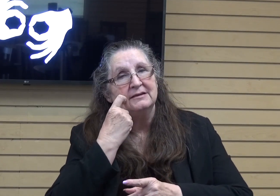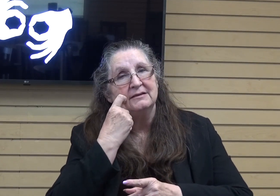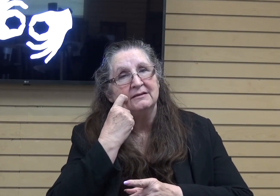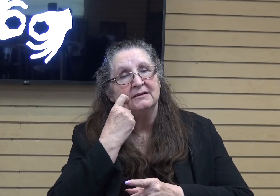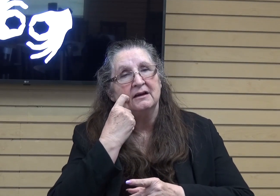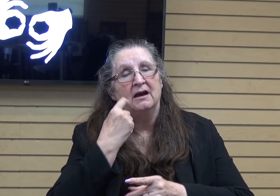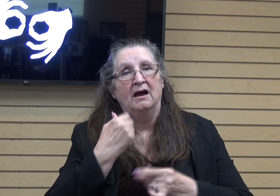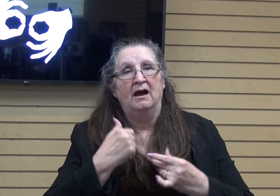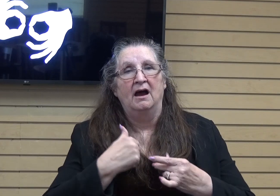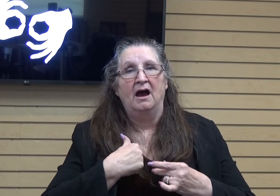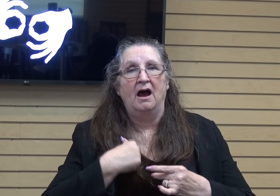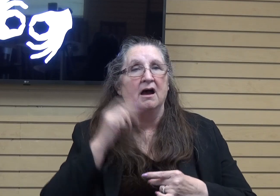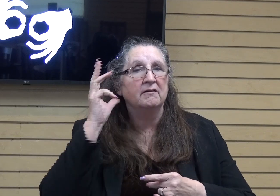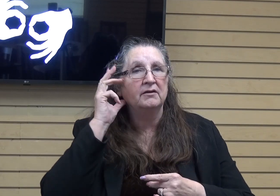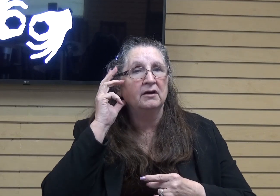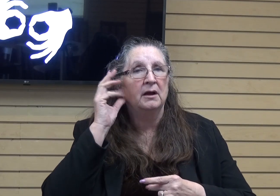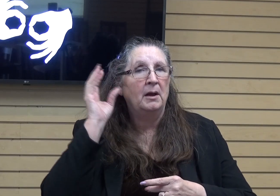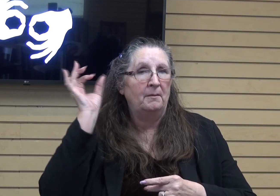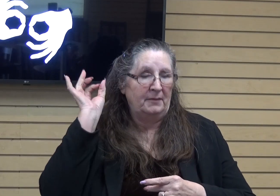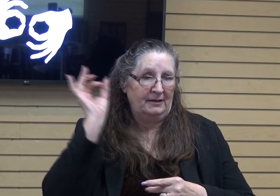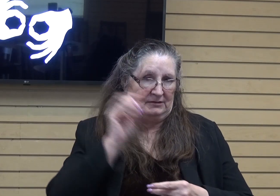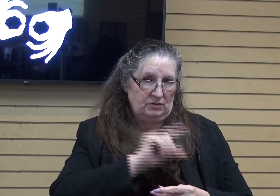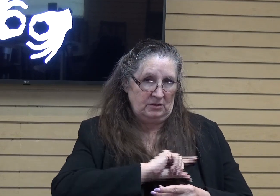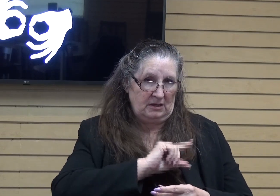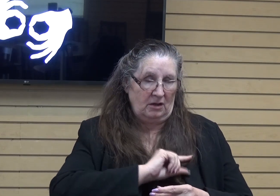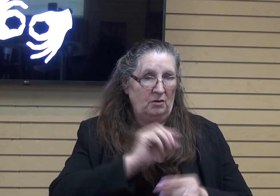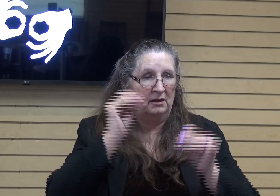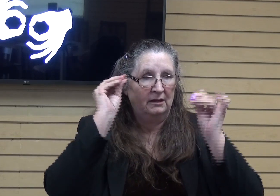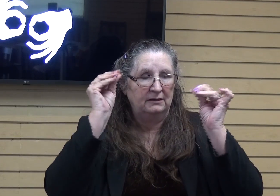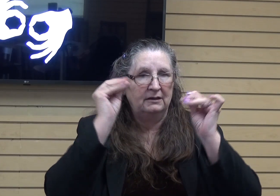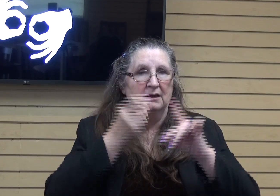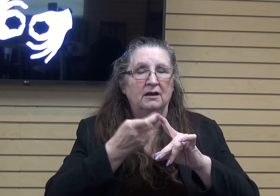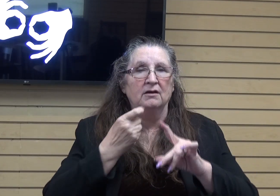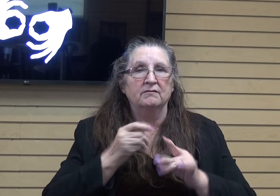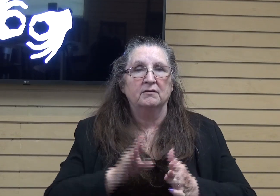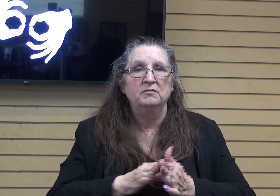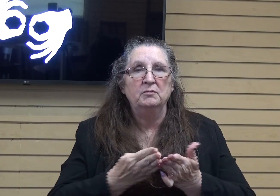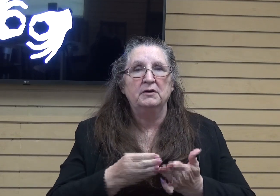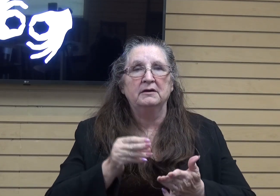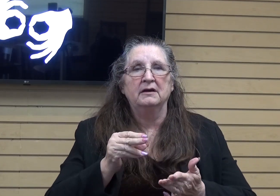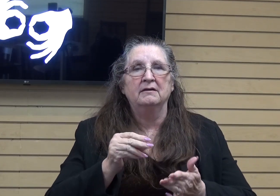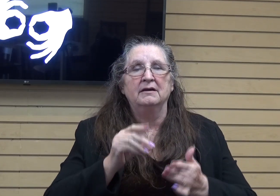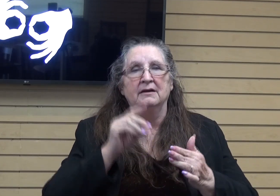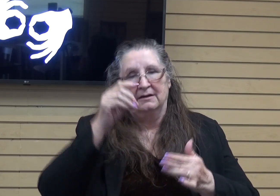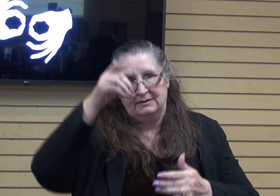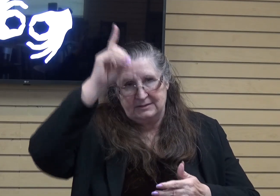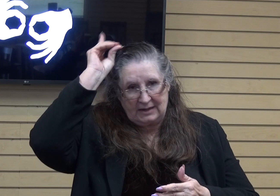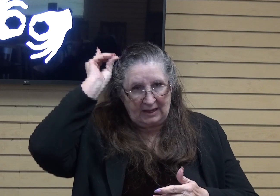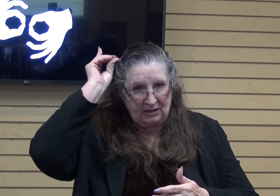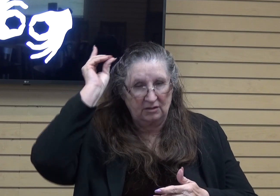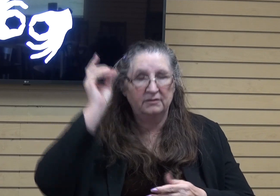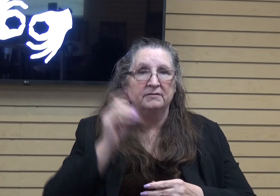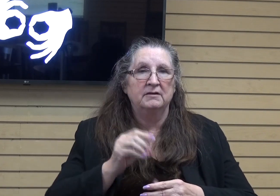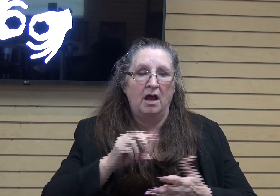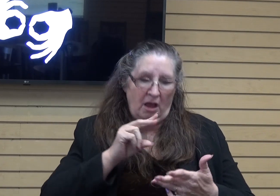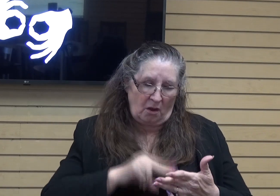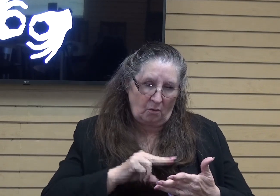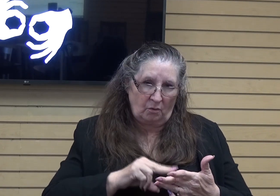heard Pastor Gary teach from the book of Daniel, and then I ended up reading two books